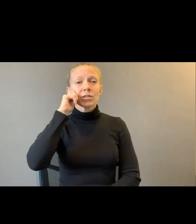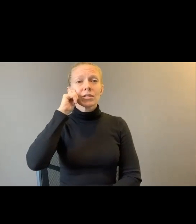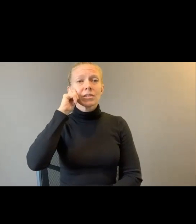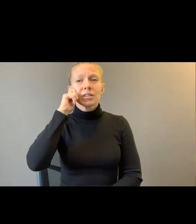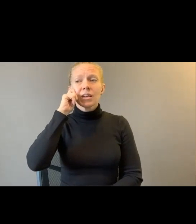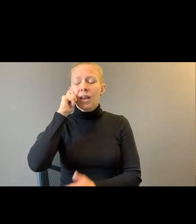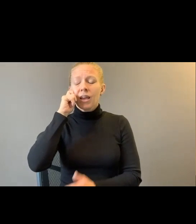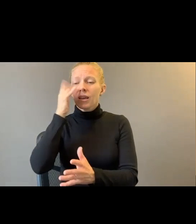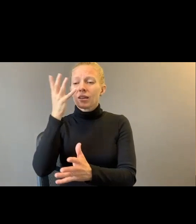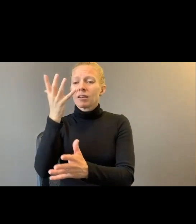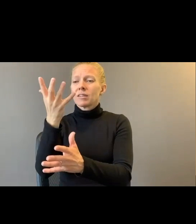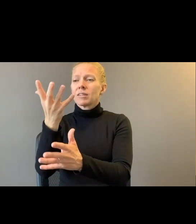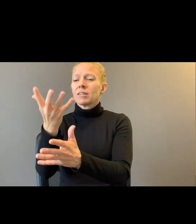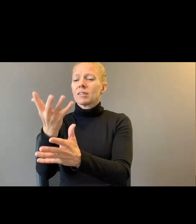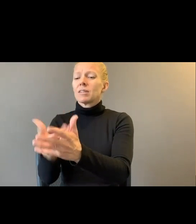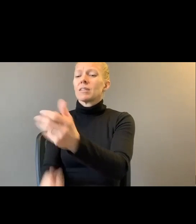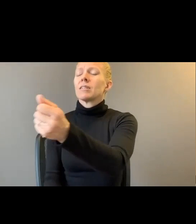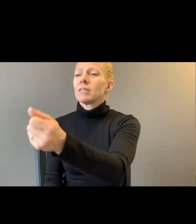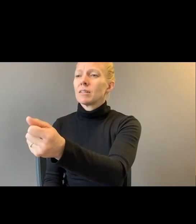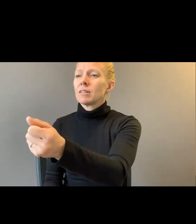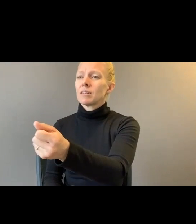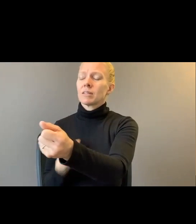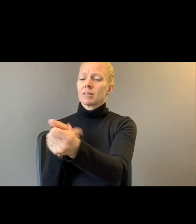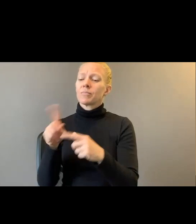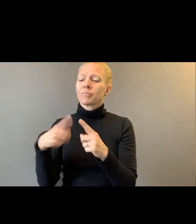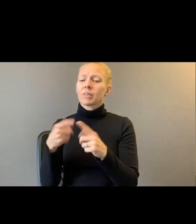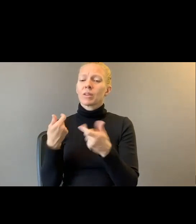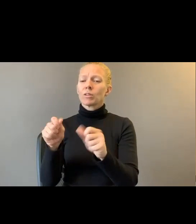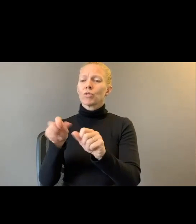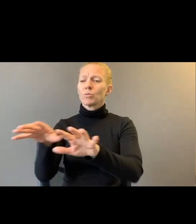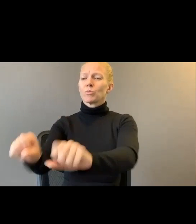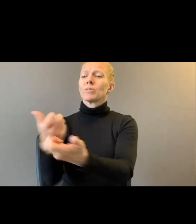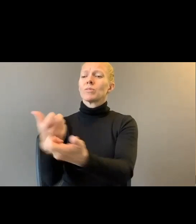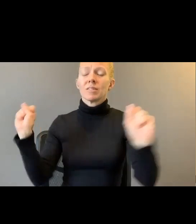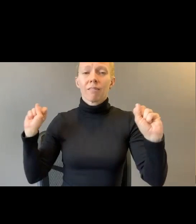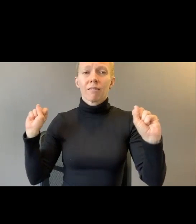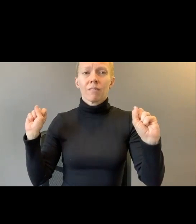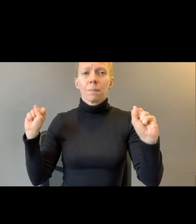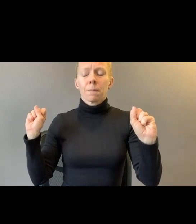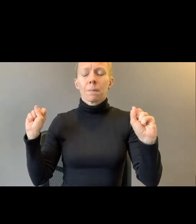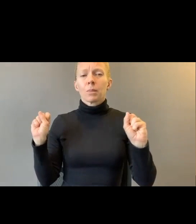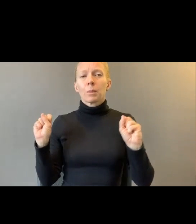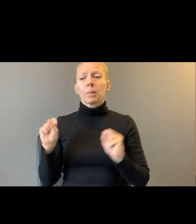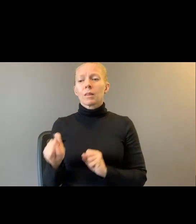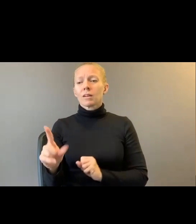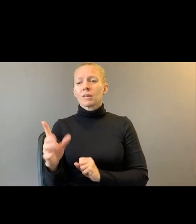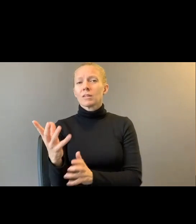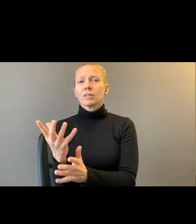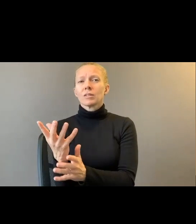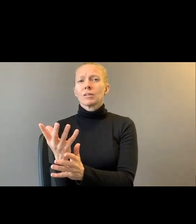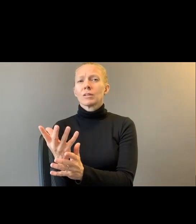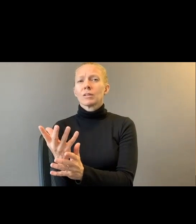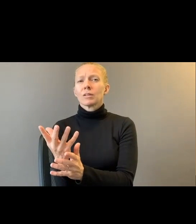through my hands whenever I was close enough to save her. She slipped through her name.